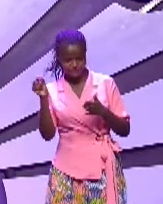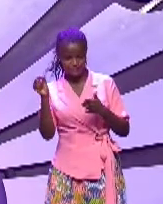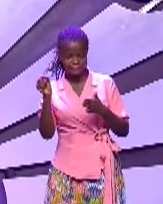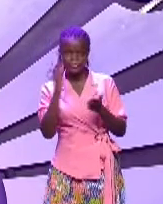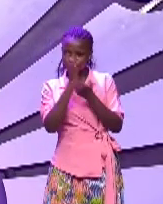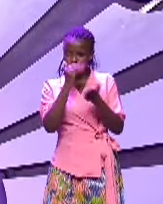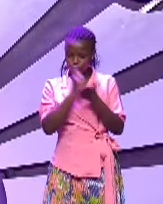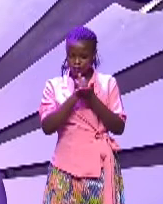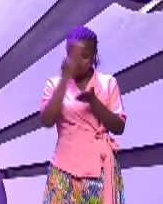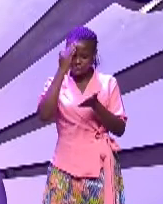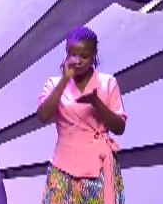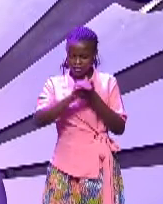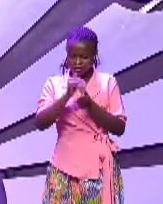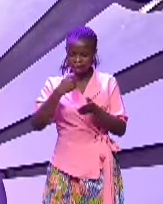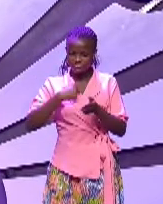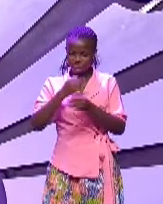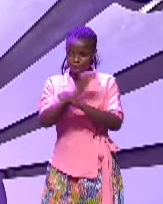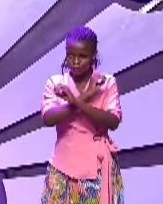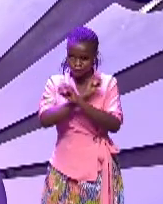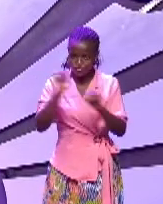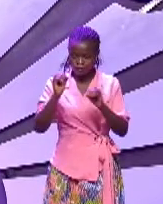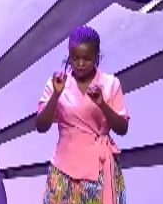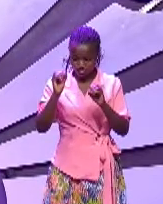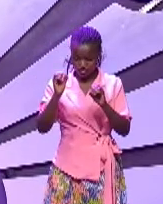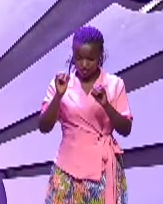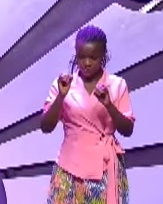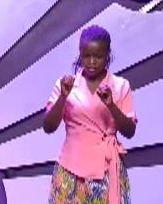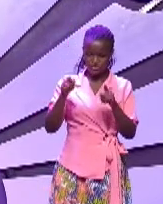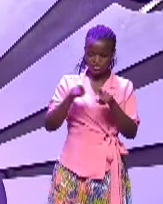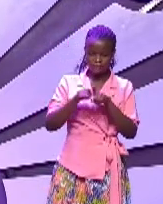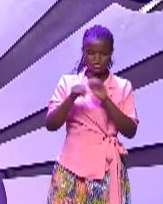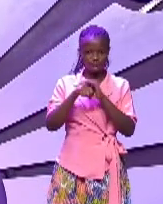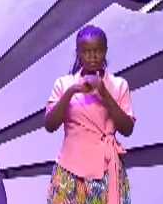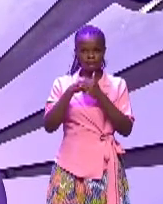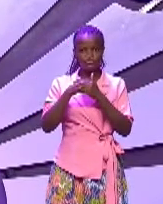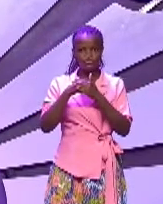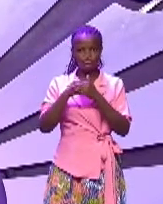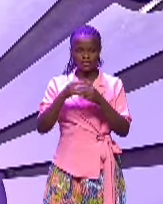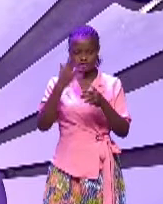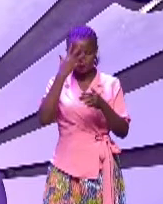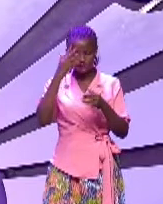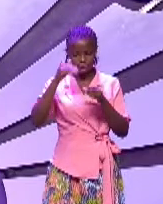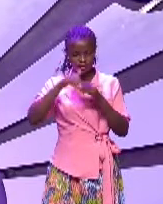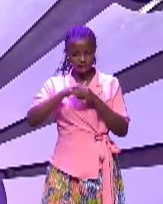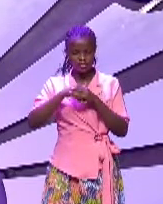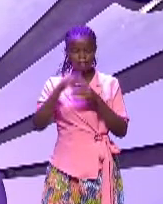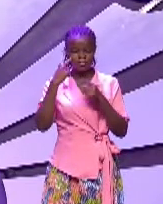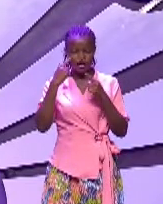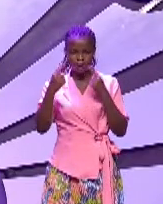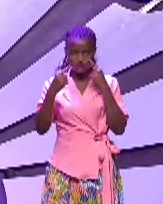because he believed me not to sanctify me in the eyes of the children of Israel